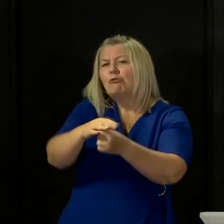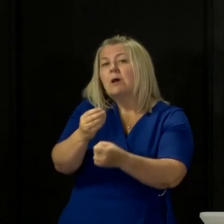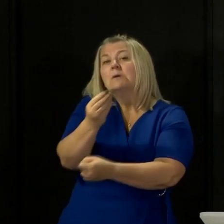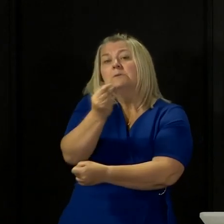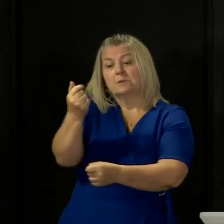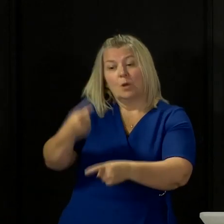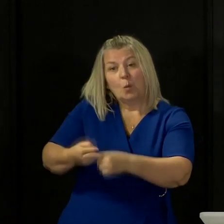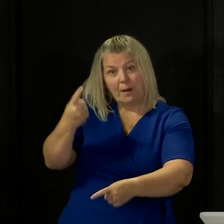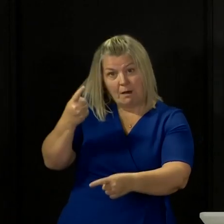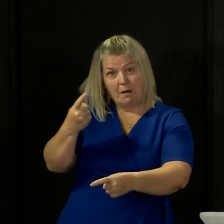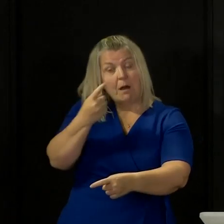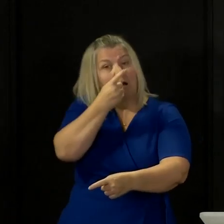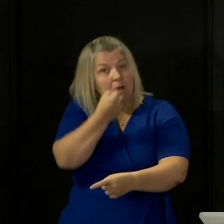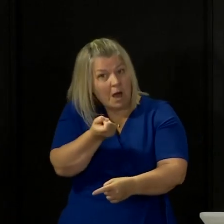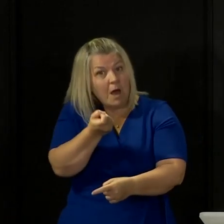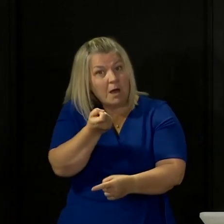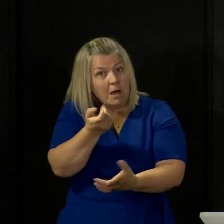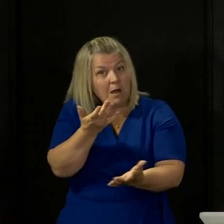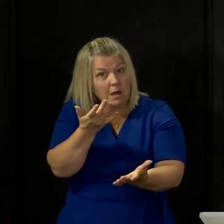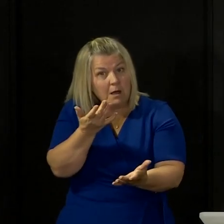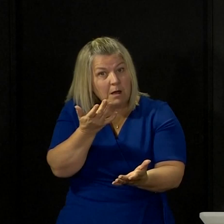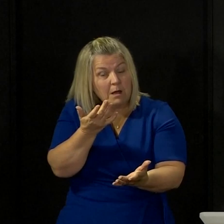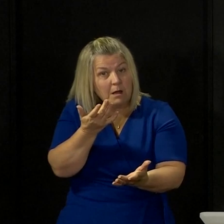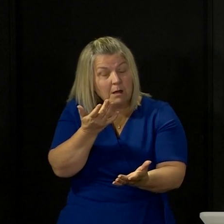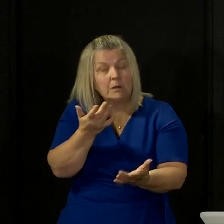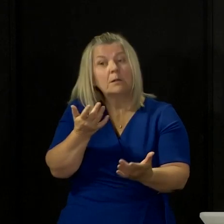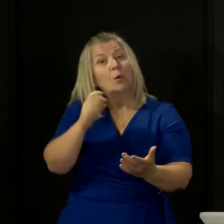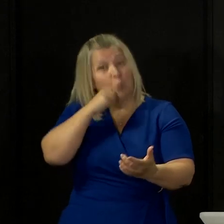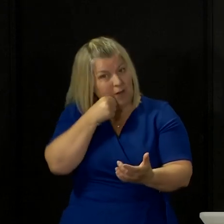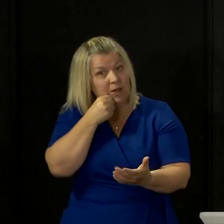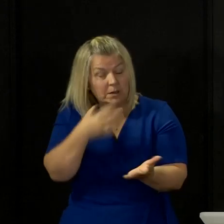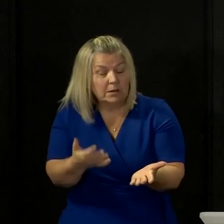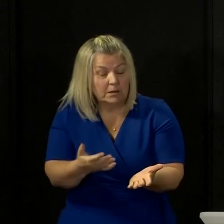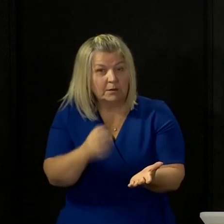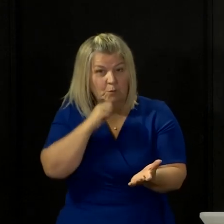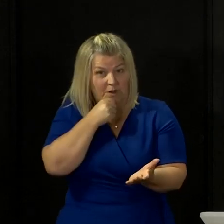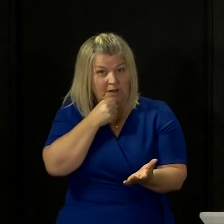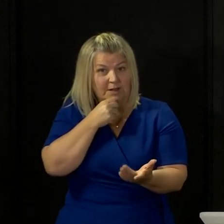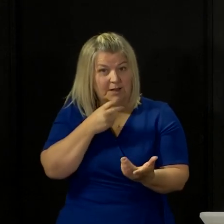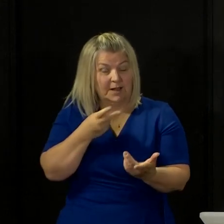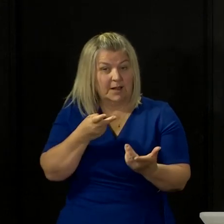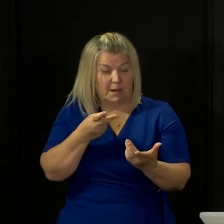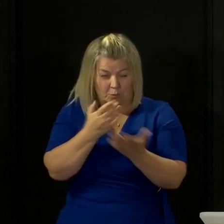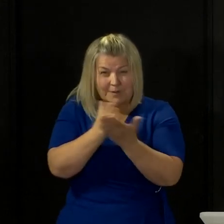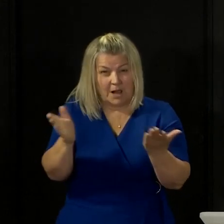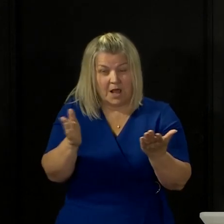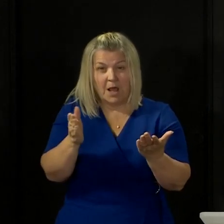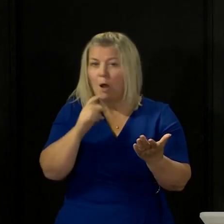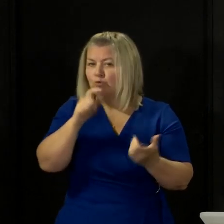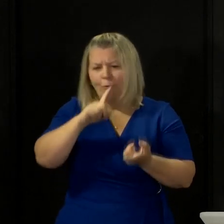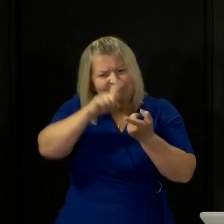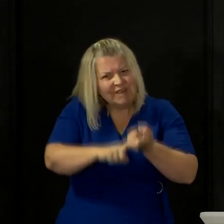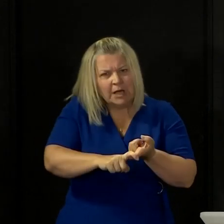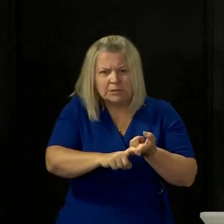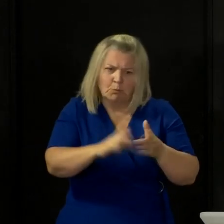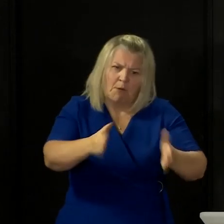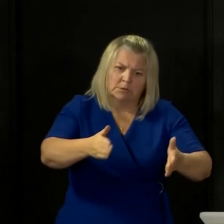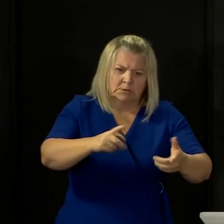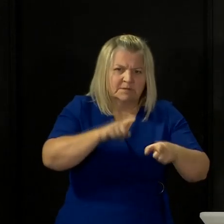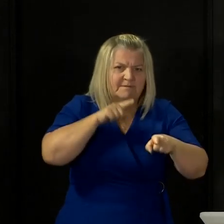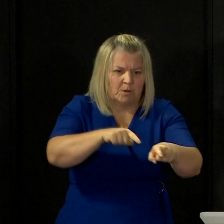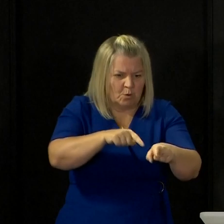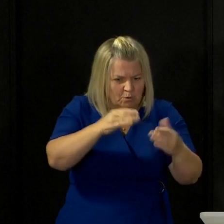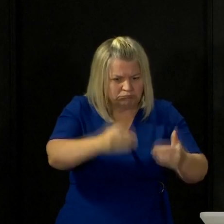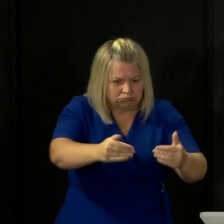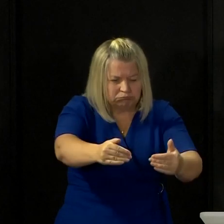and easing of restrictions beyond where they sit in the route map, we will do that. And I want to be very clear about that. We are not going to ask businesses